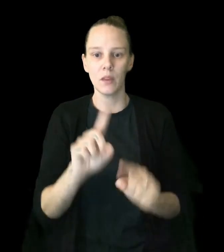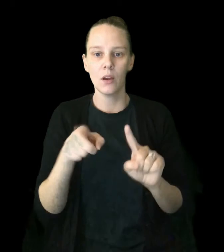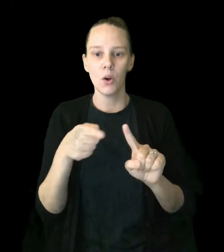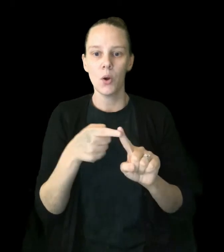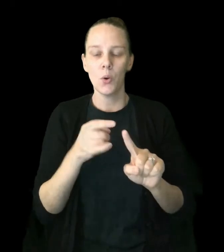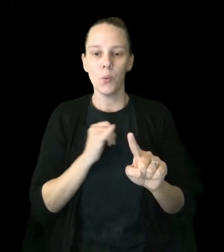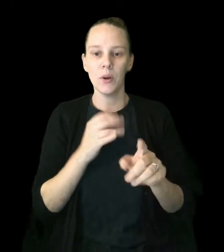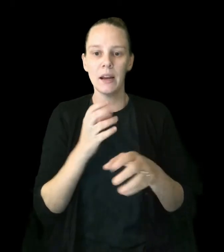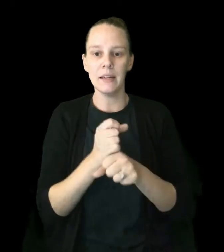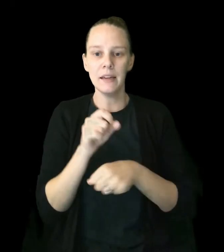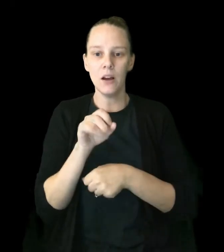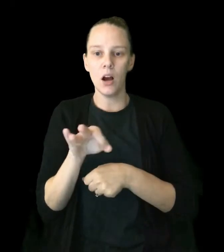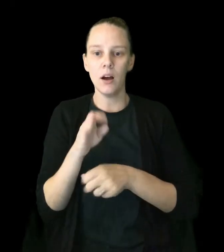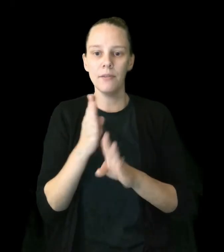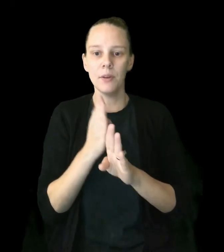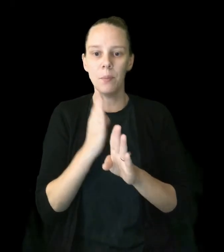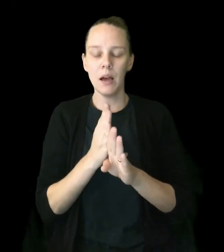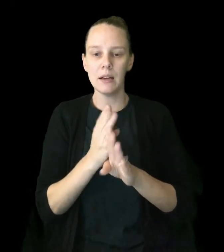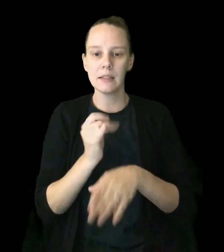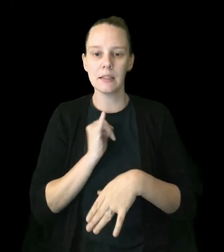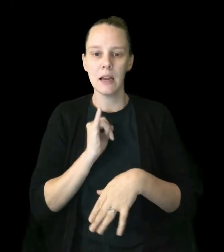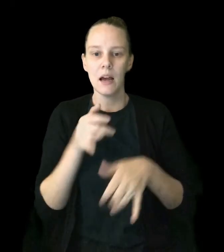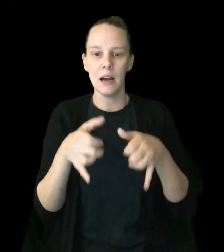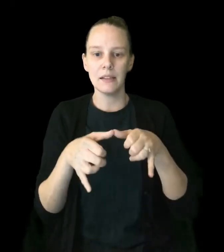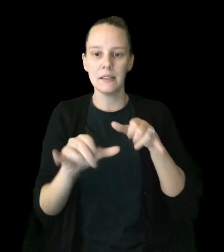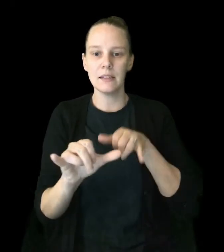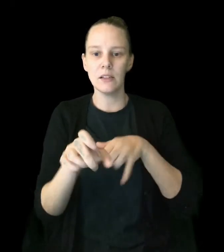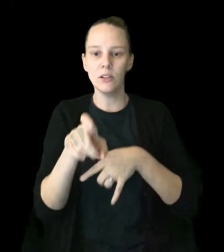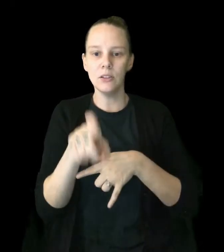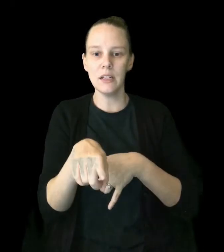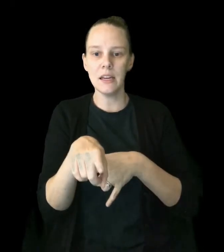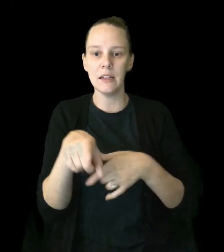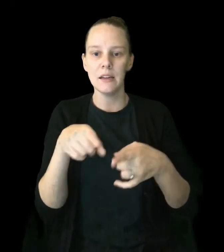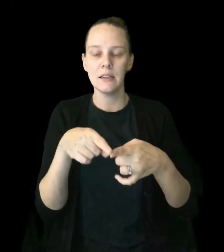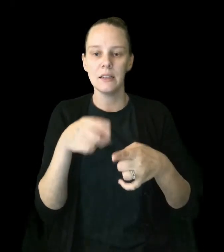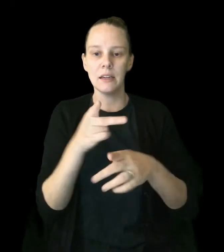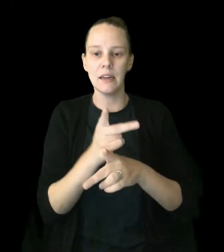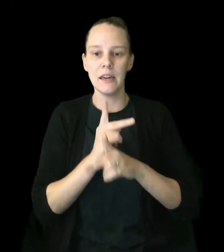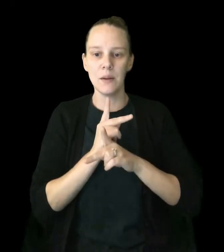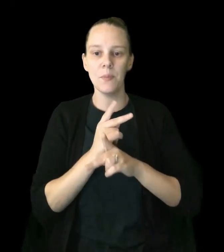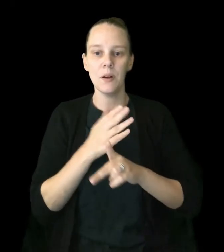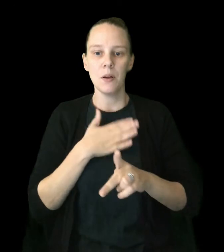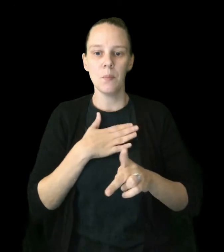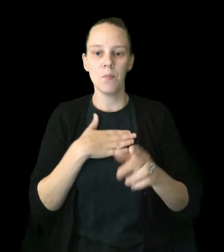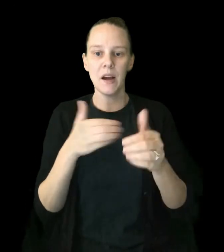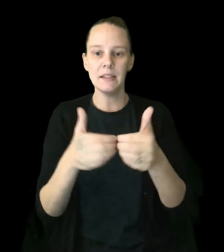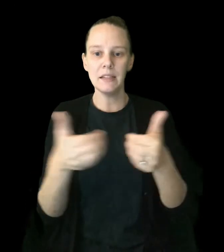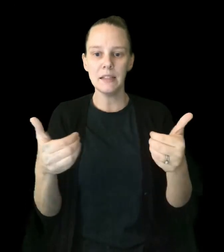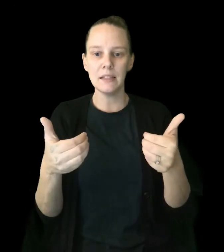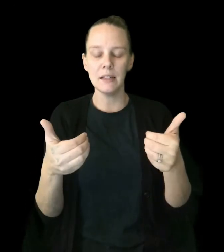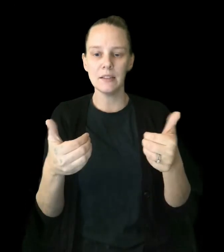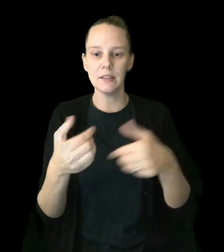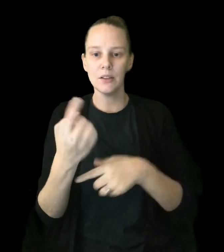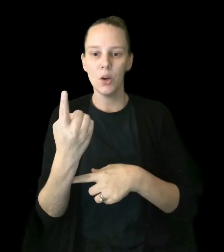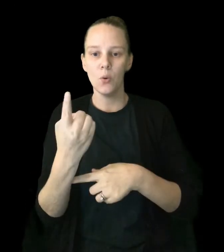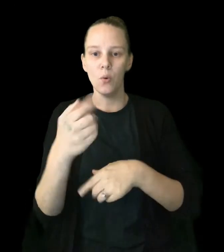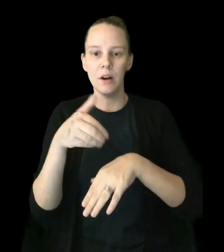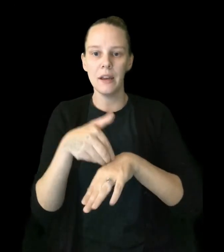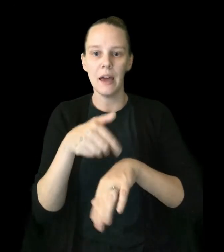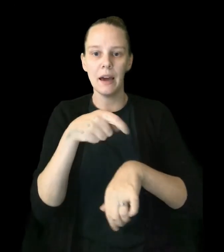When I get off the bus, I still need to keep my distance one at